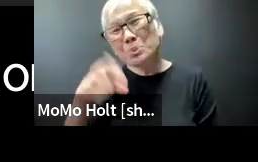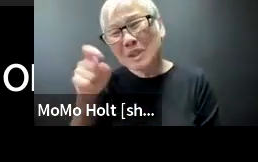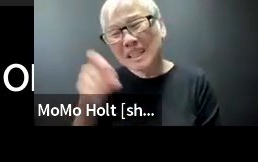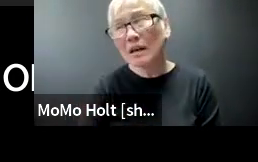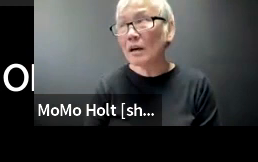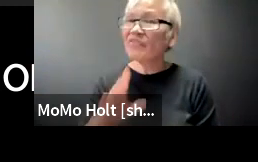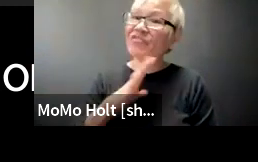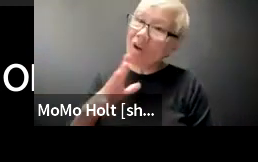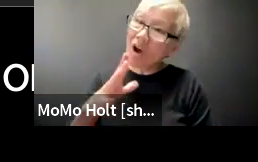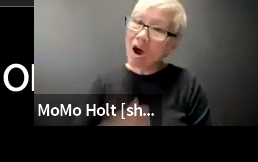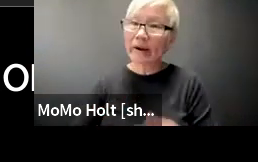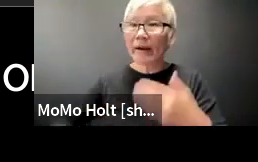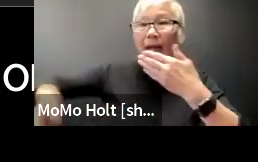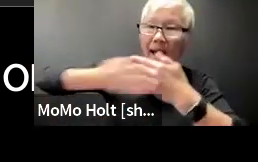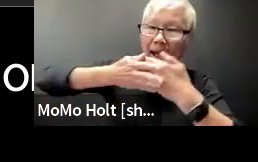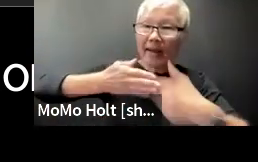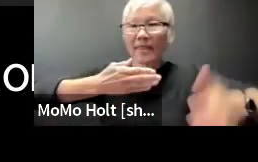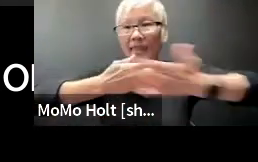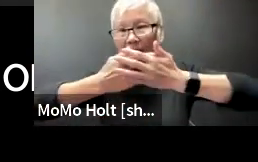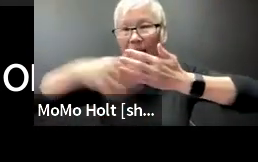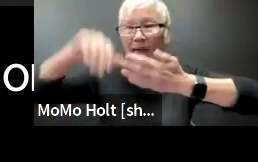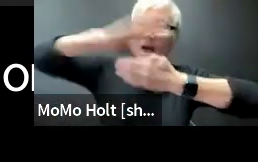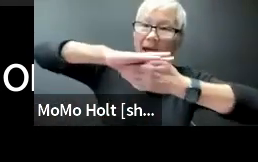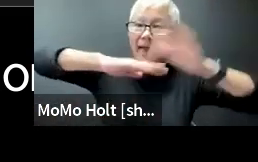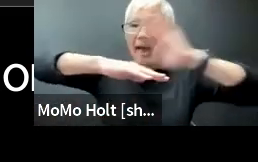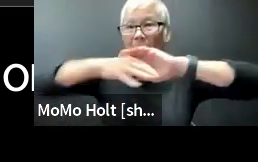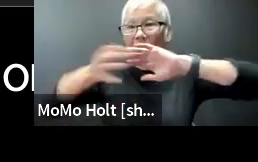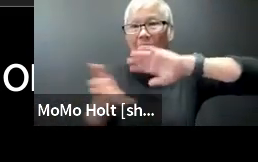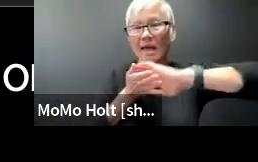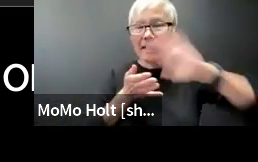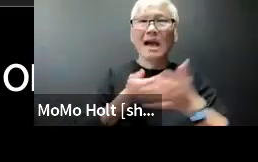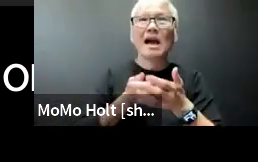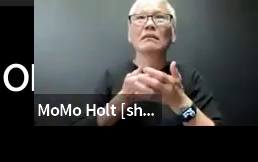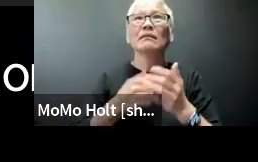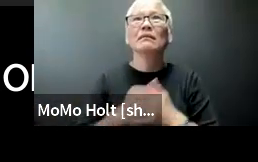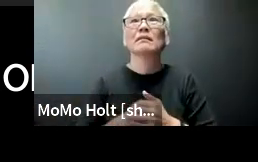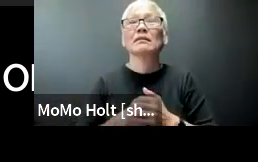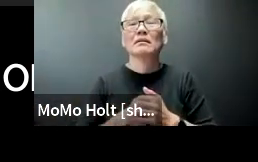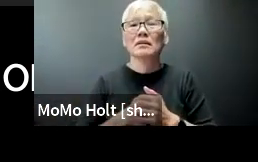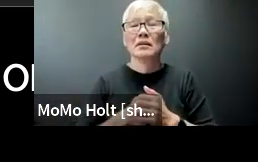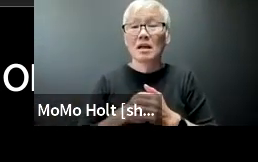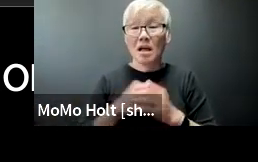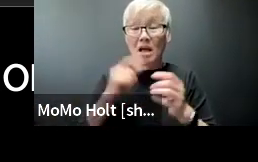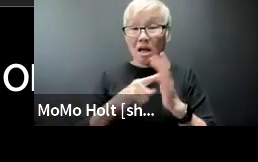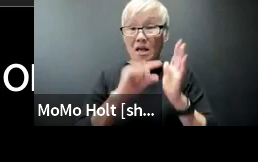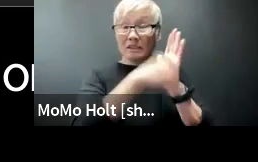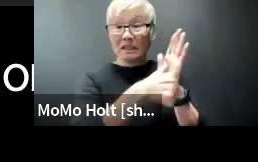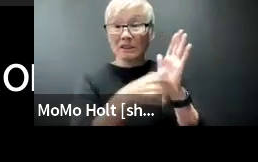just dismiss by saying oh you need this fine we'll add this for you